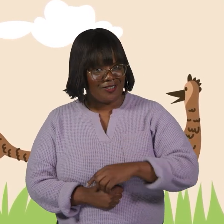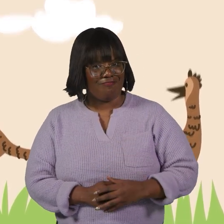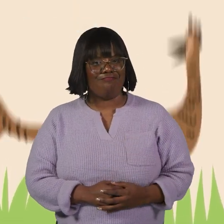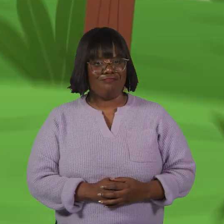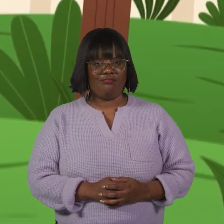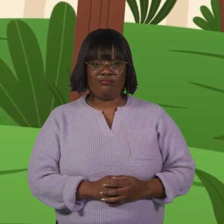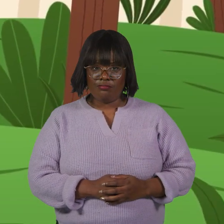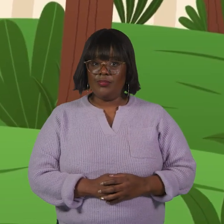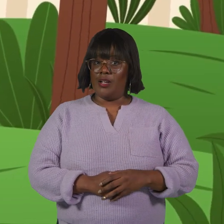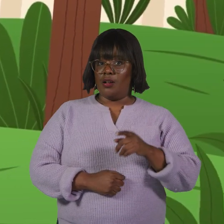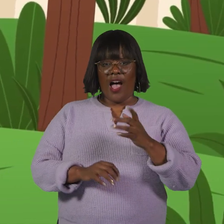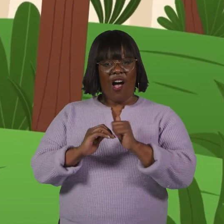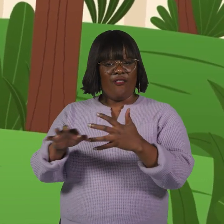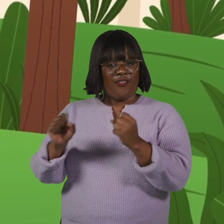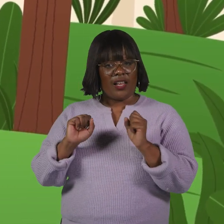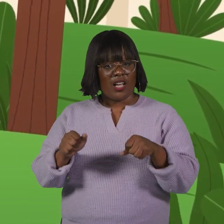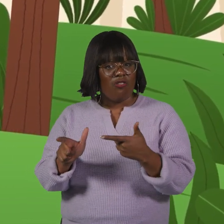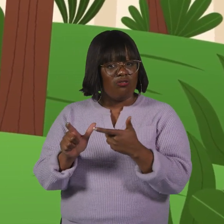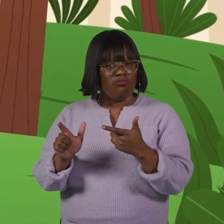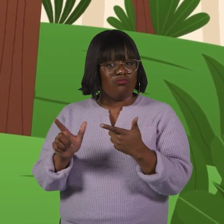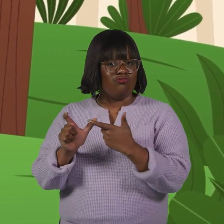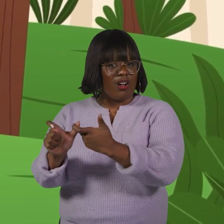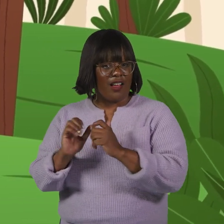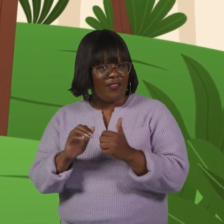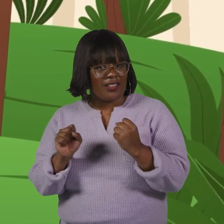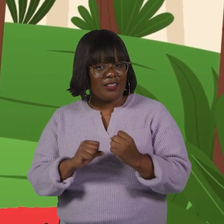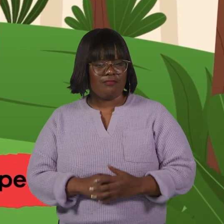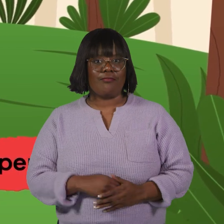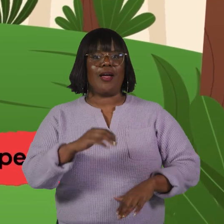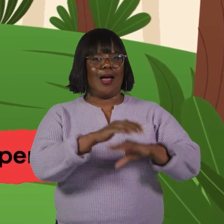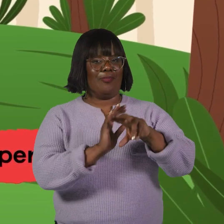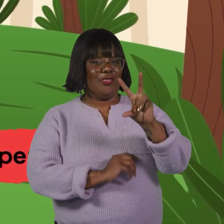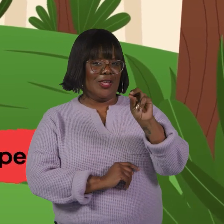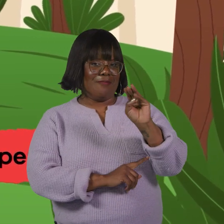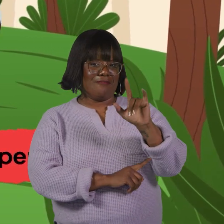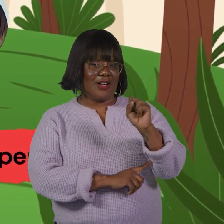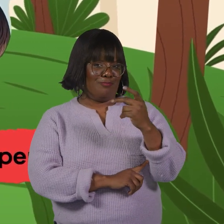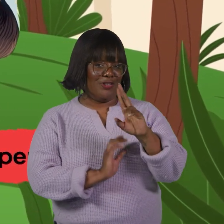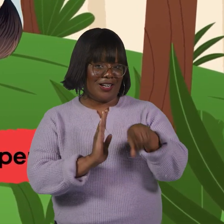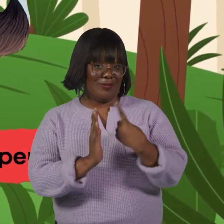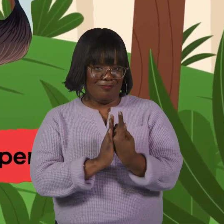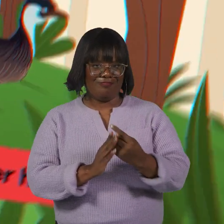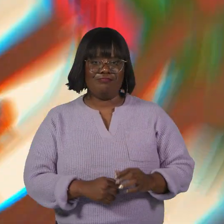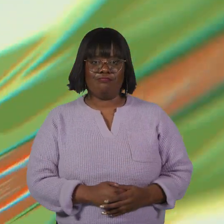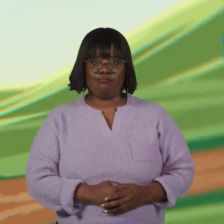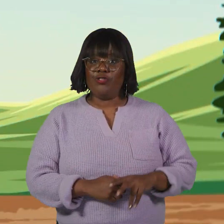2. How fast can an emu run? Up to 30 miles per hour. 3.